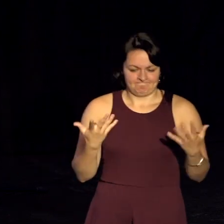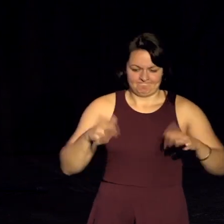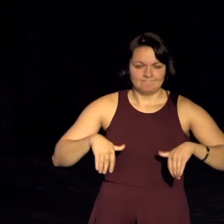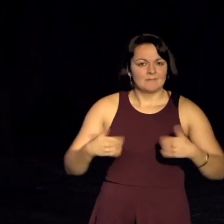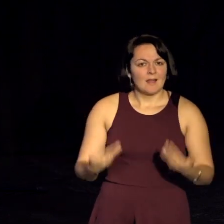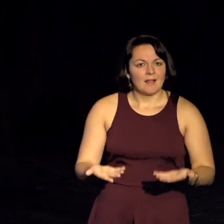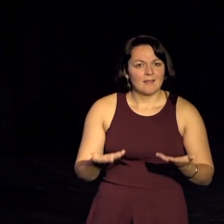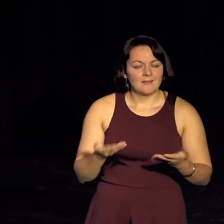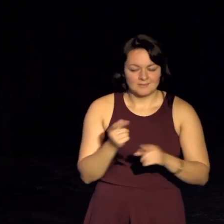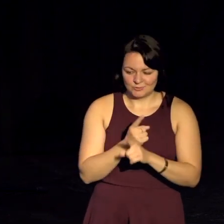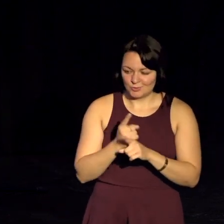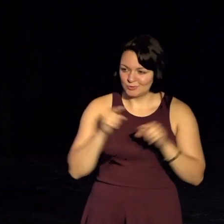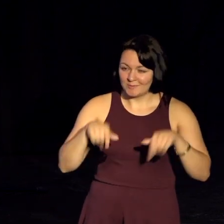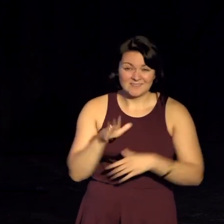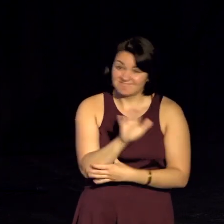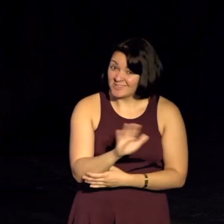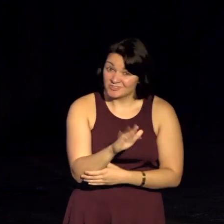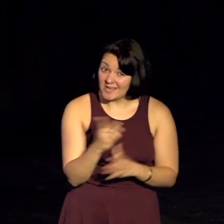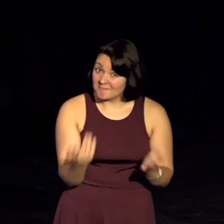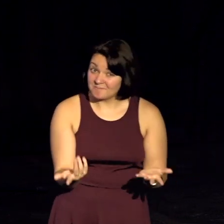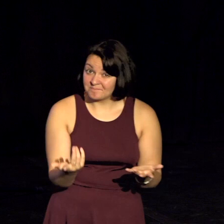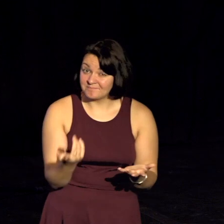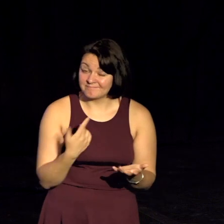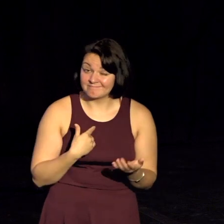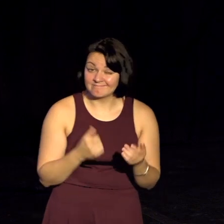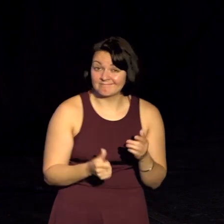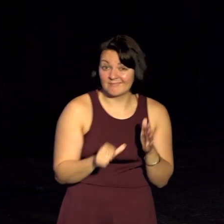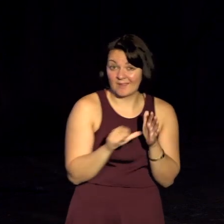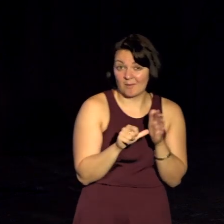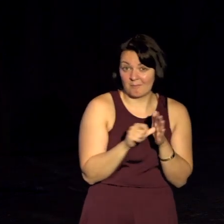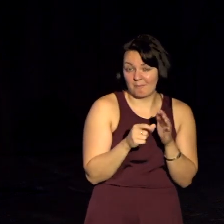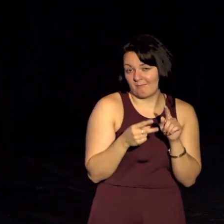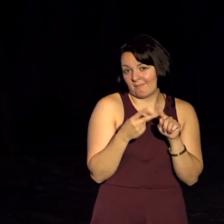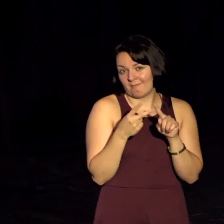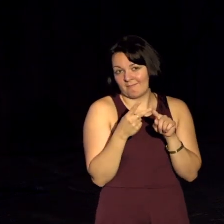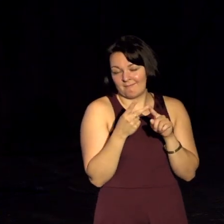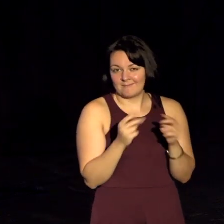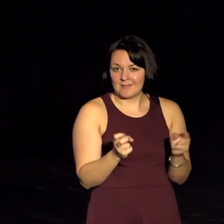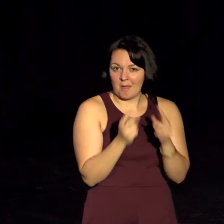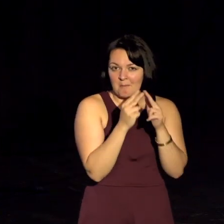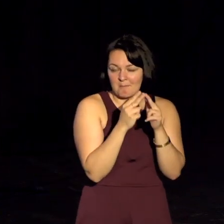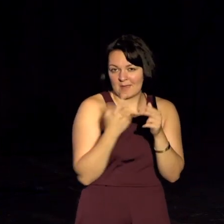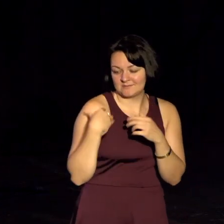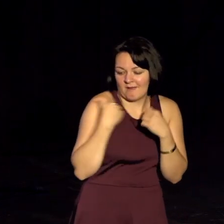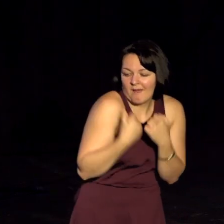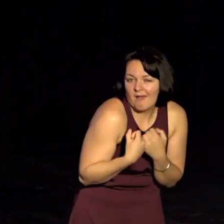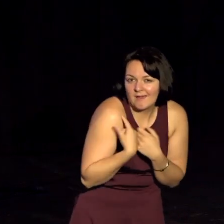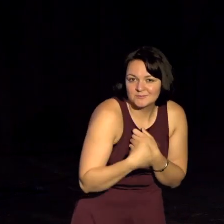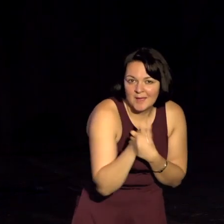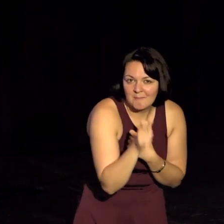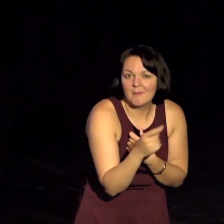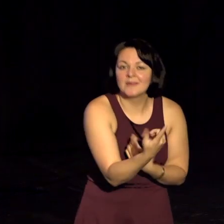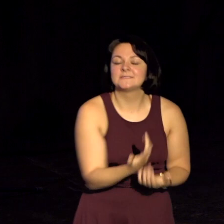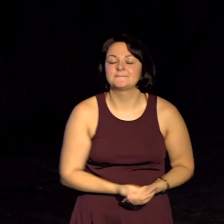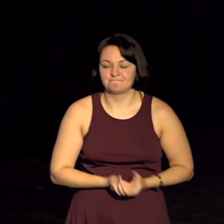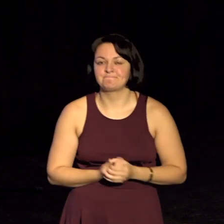shame anyone. The reason I'm bringing up the issue of Notre Dame or Notre Dame is that a lot of what